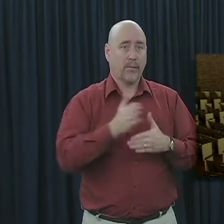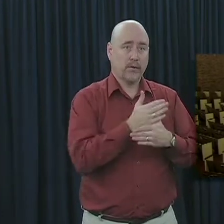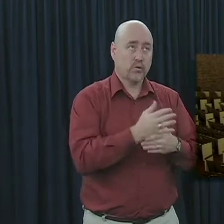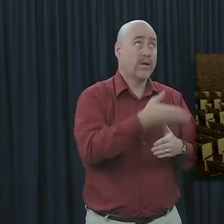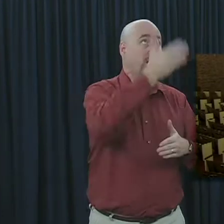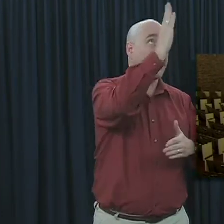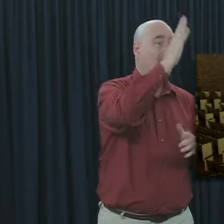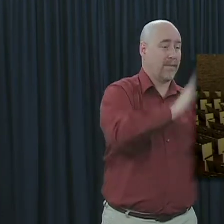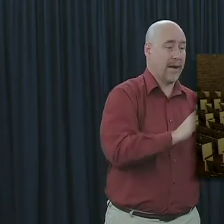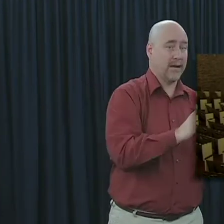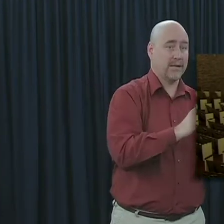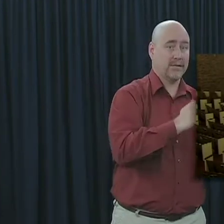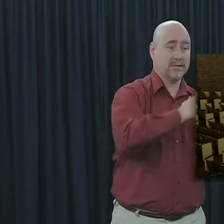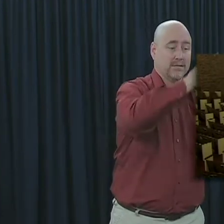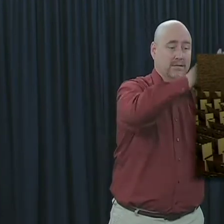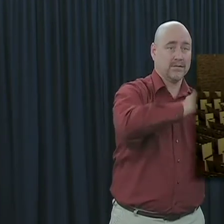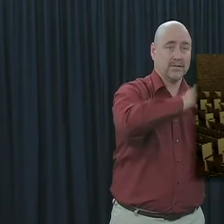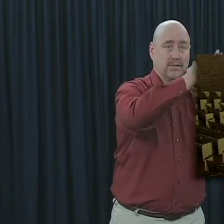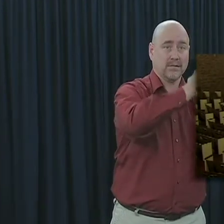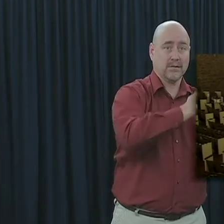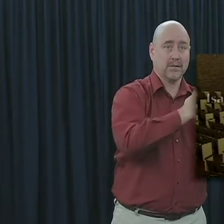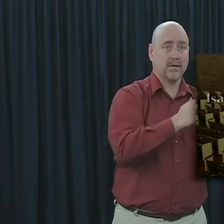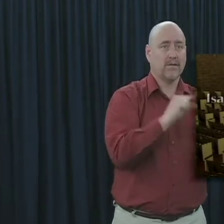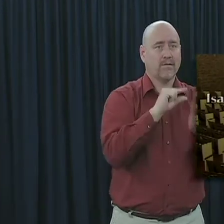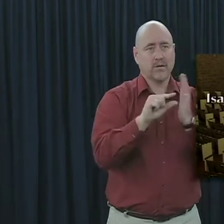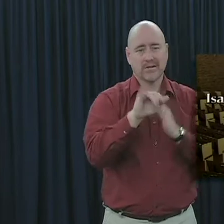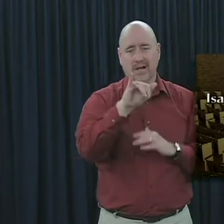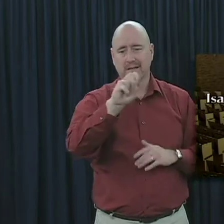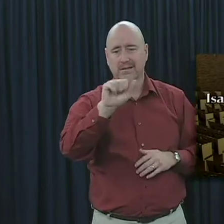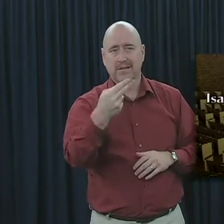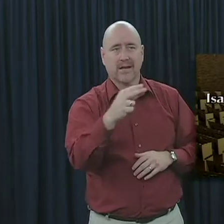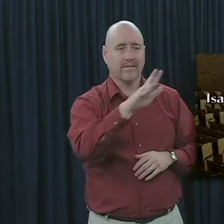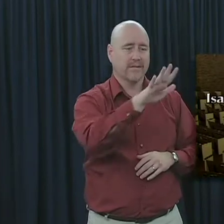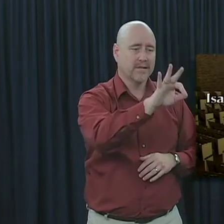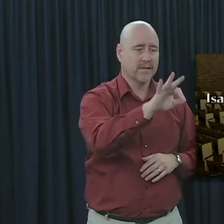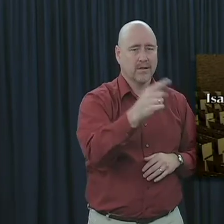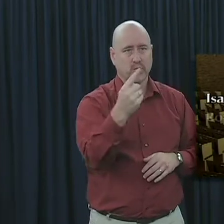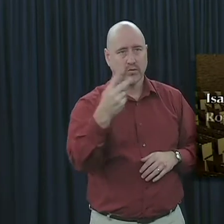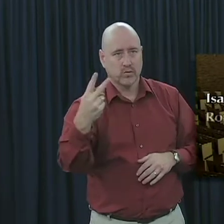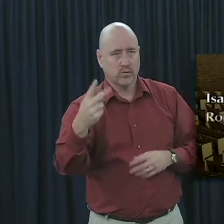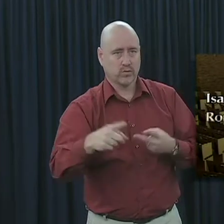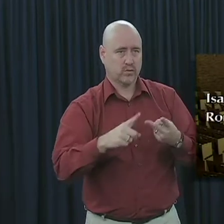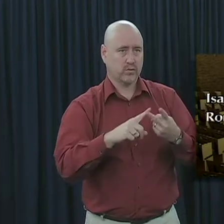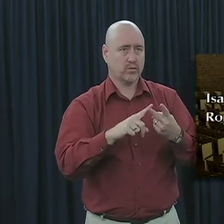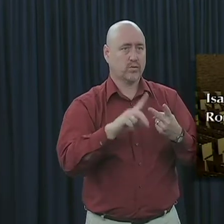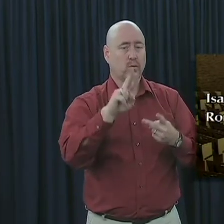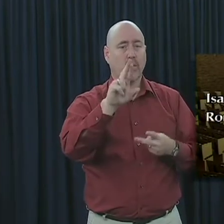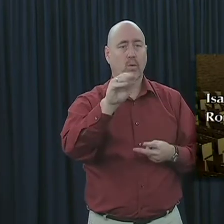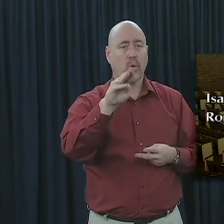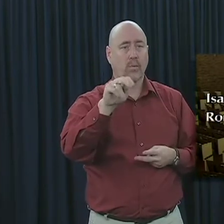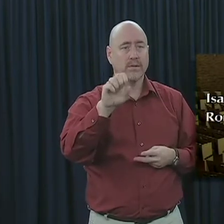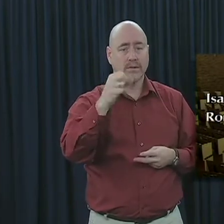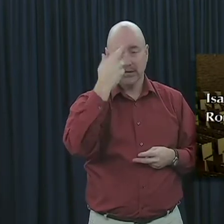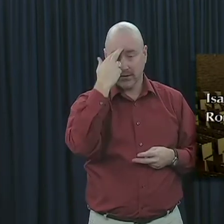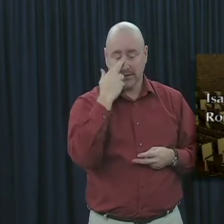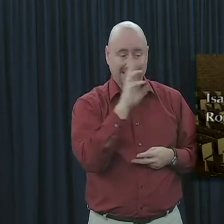God and man. According to passages like Isaiah 59, verses 1 and 2, and Romans 6, verse 23,